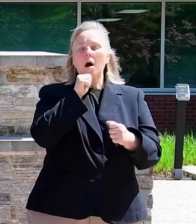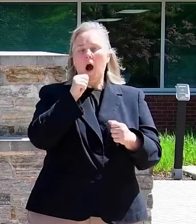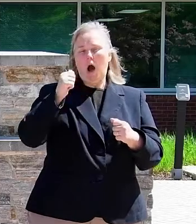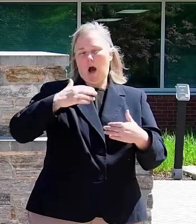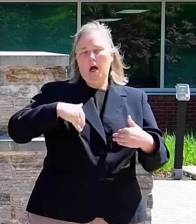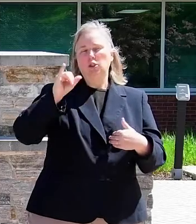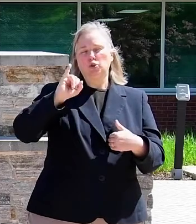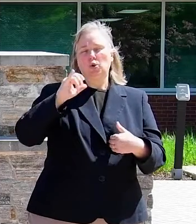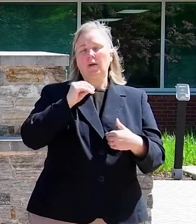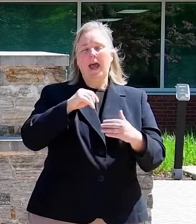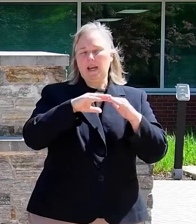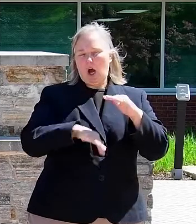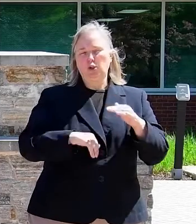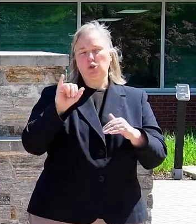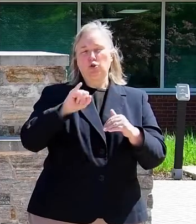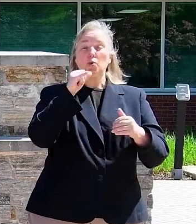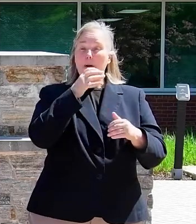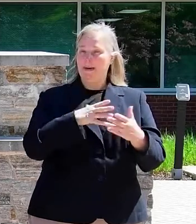County.